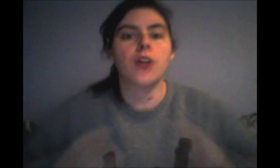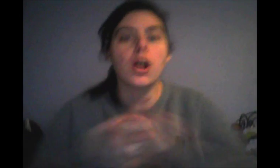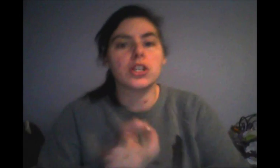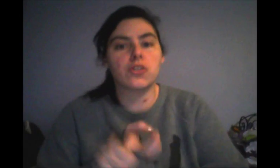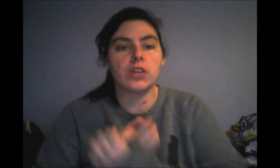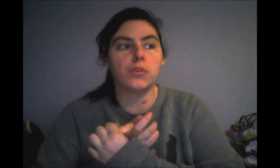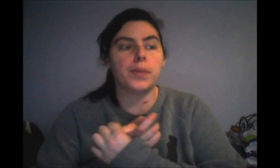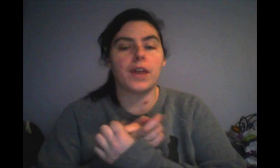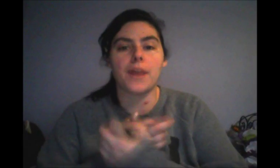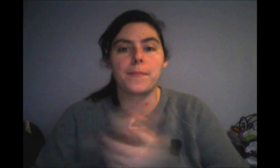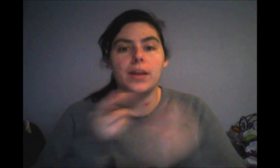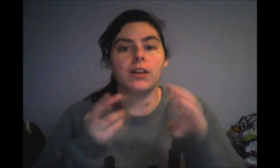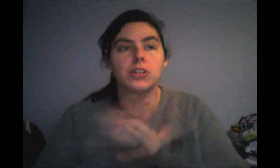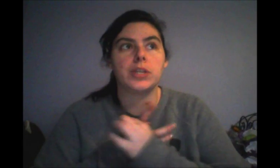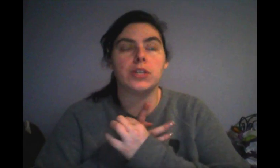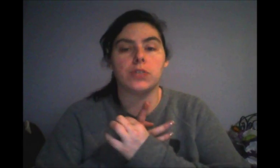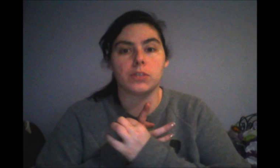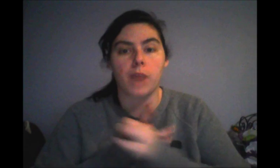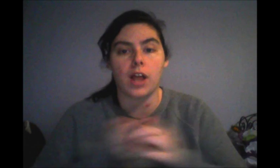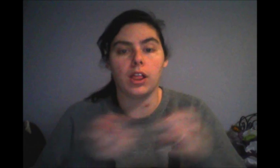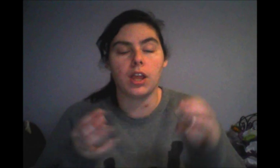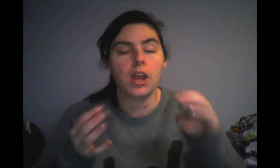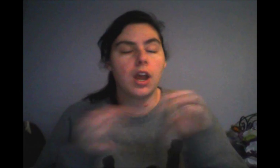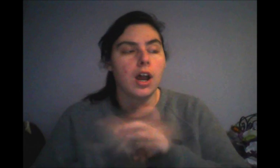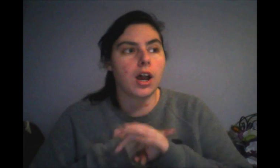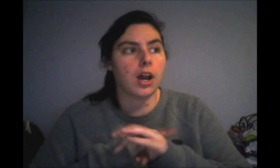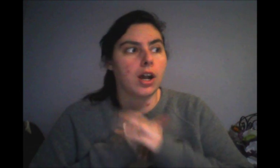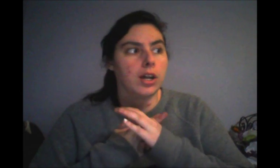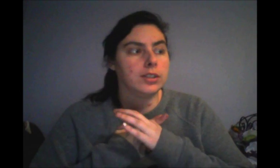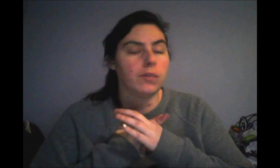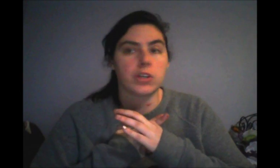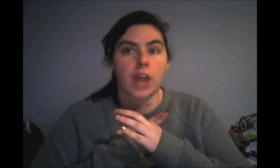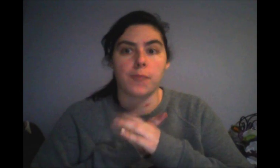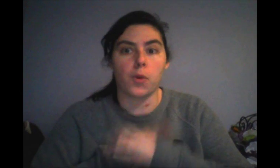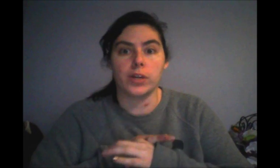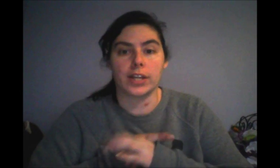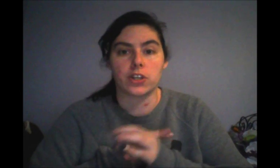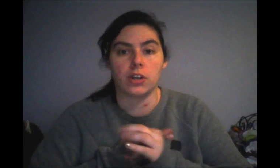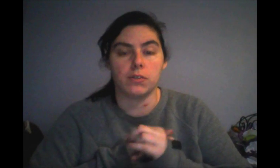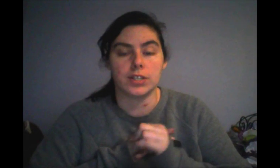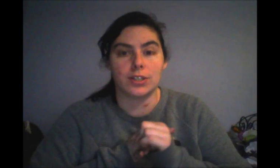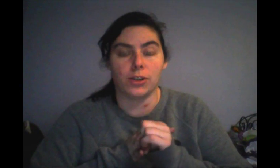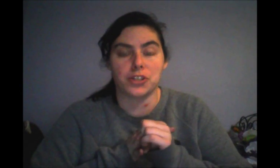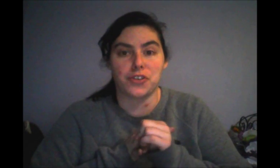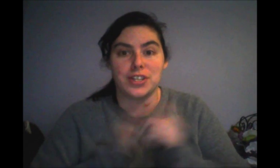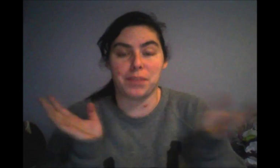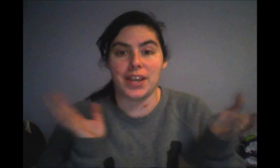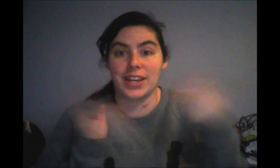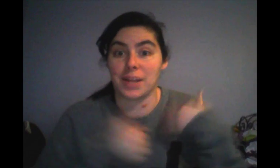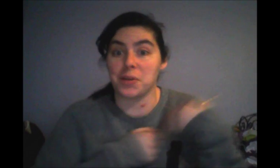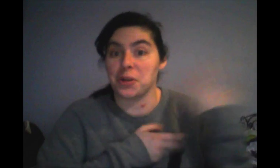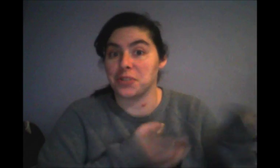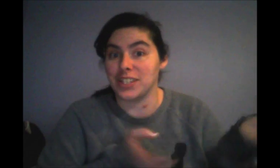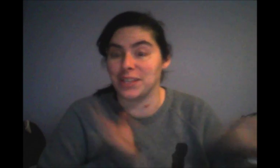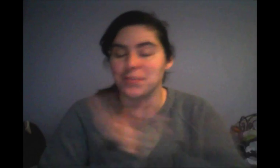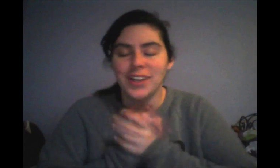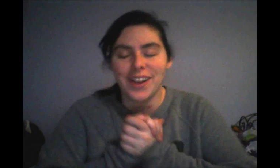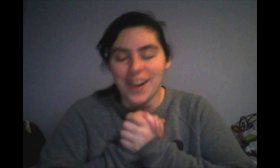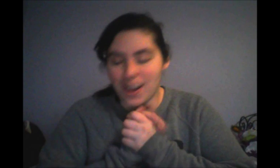Tallest Trees will be on that bill. Sweet Tooth as well, uh, which I'm going to that show because Tallest Trees is playing and I'm gonna go see them. Um,